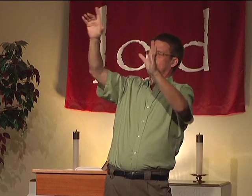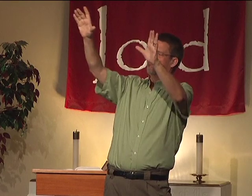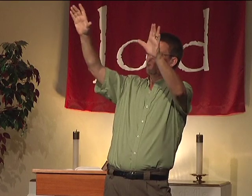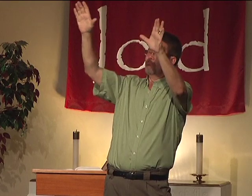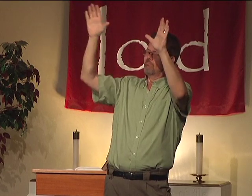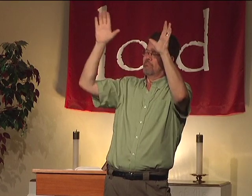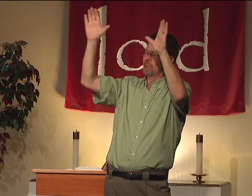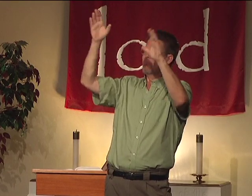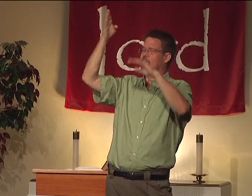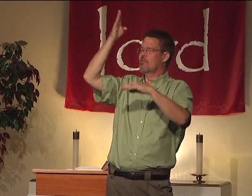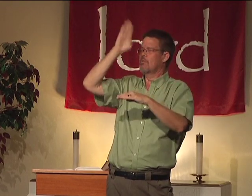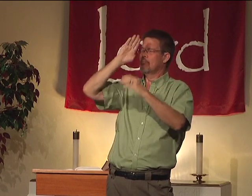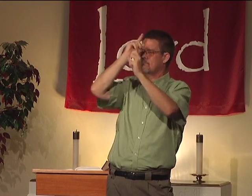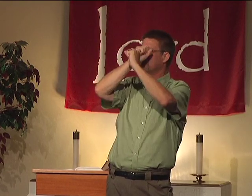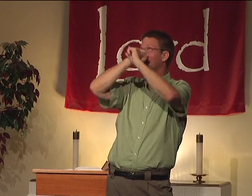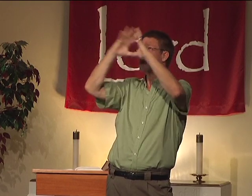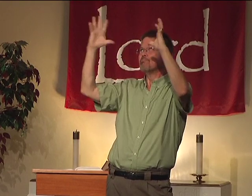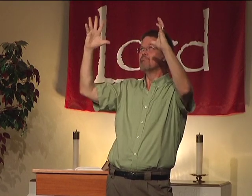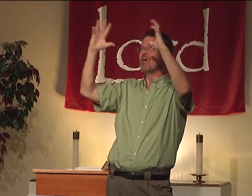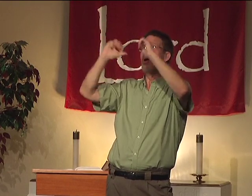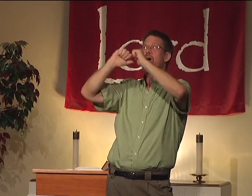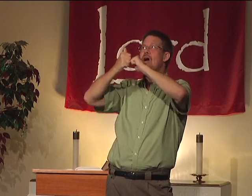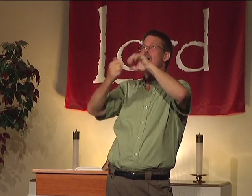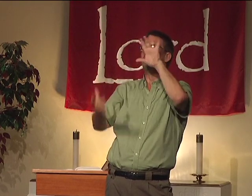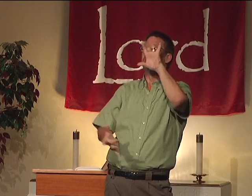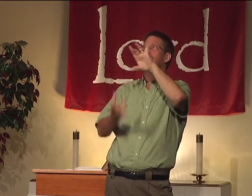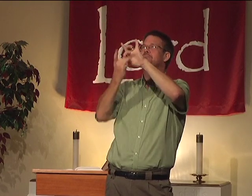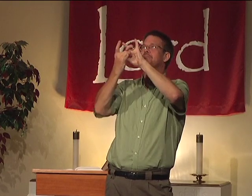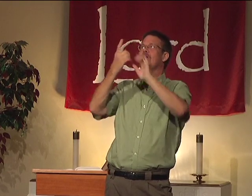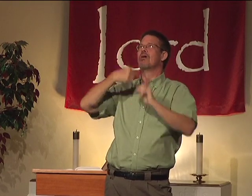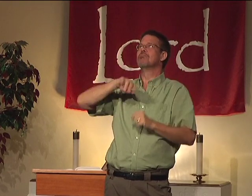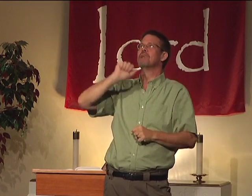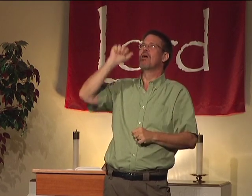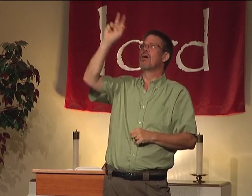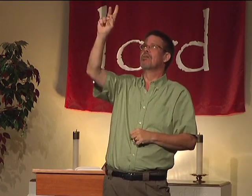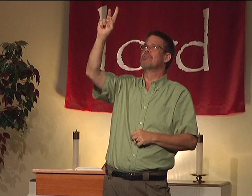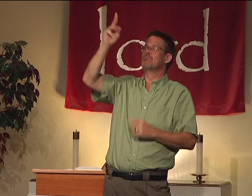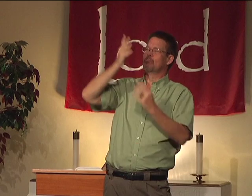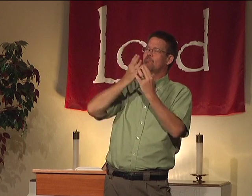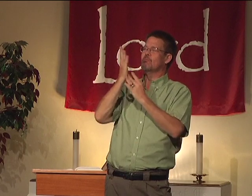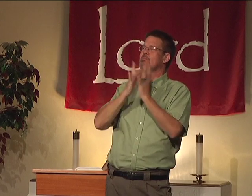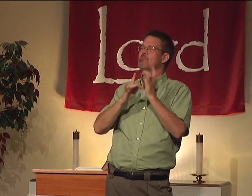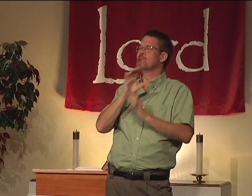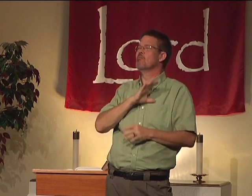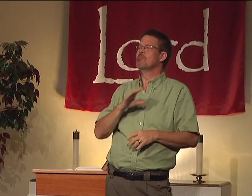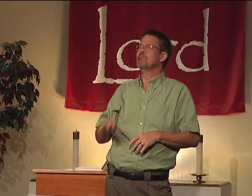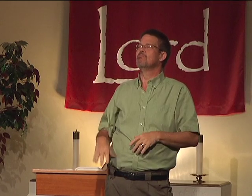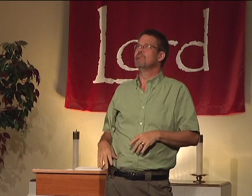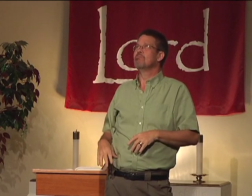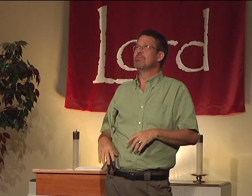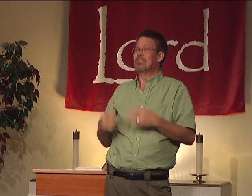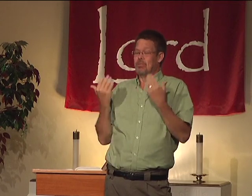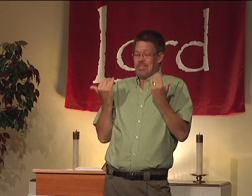Why of your great vision? How you connect us to you through Jesus Christ.